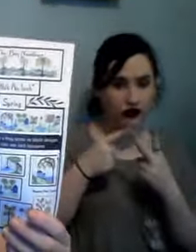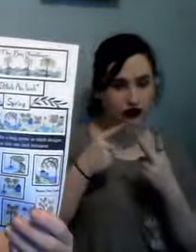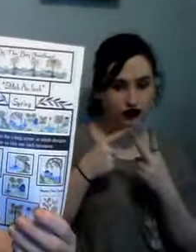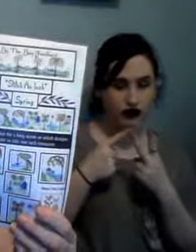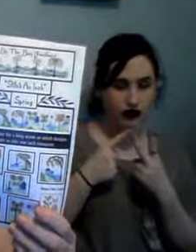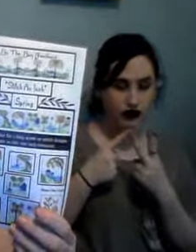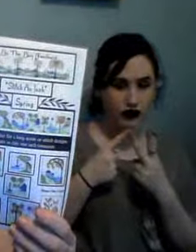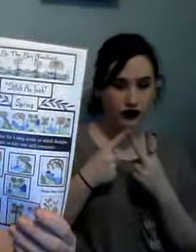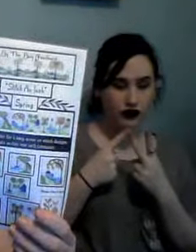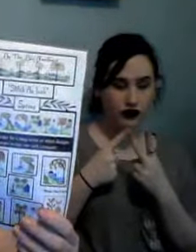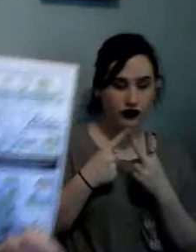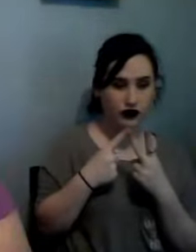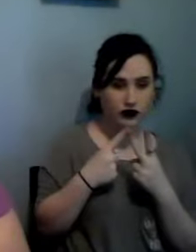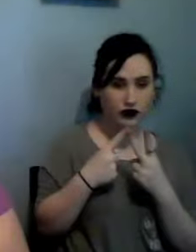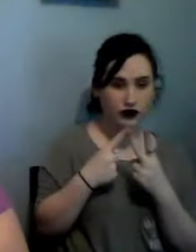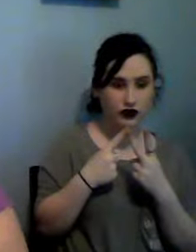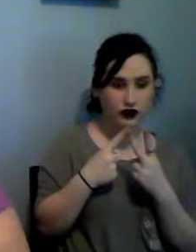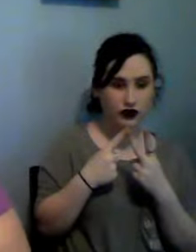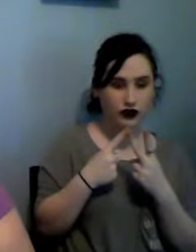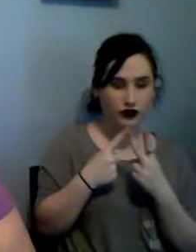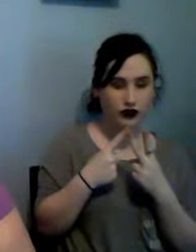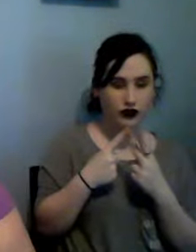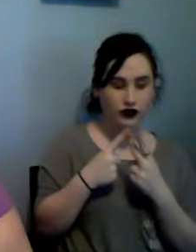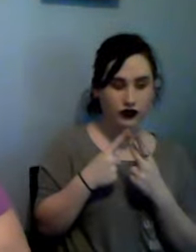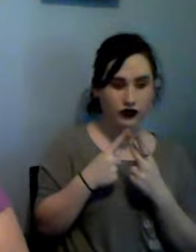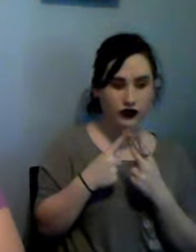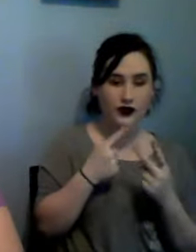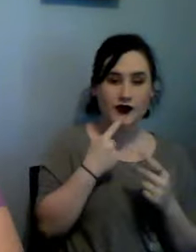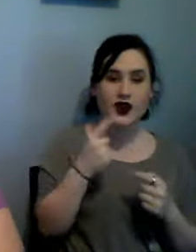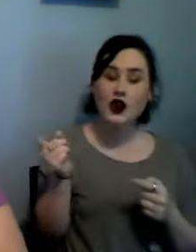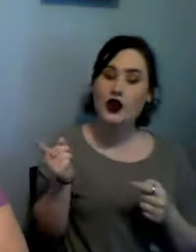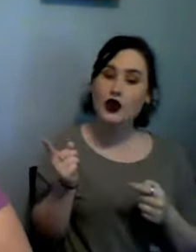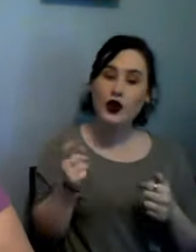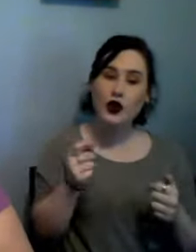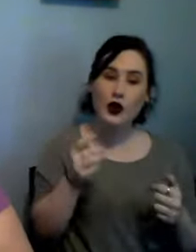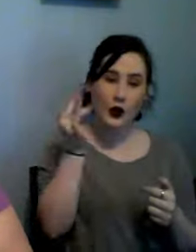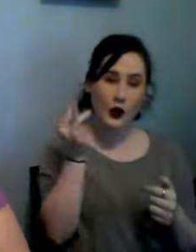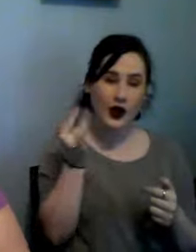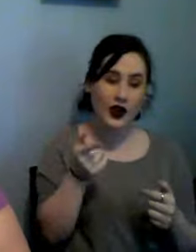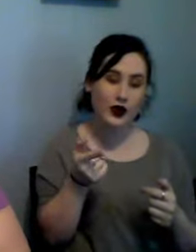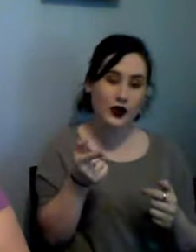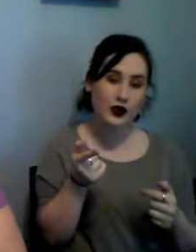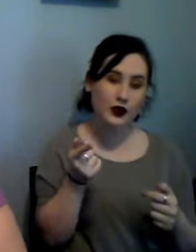tell me why what you like about spring